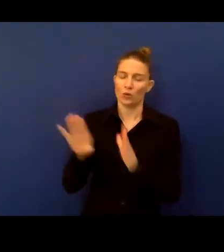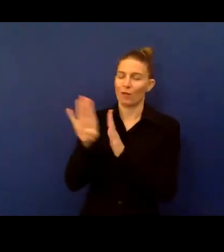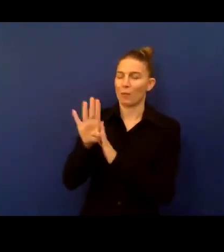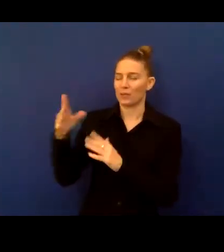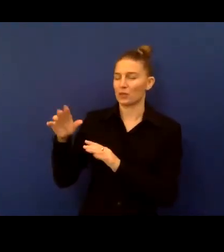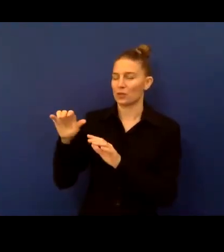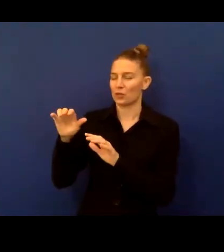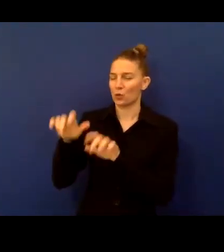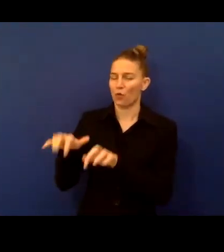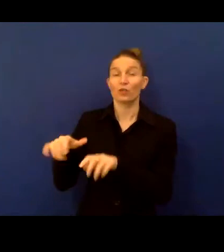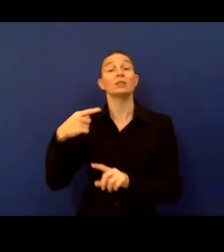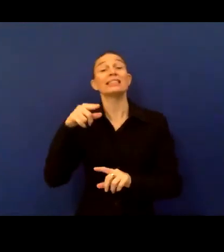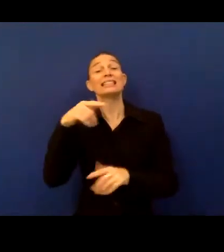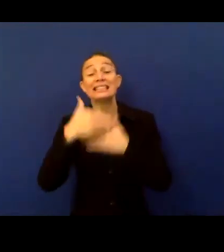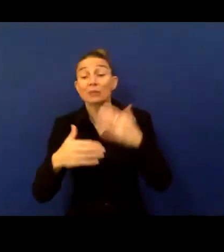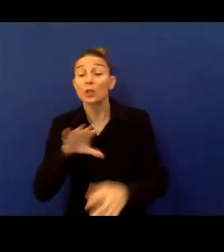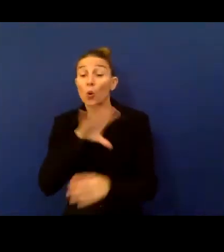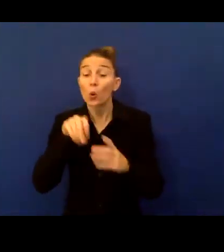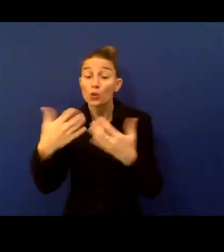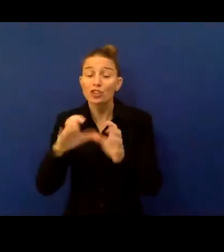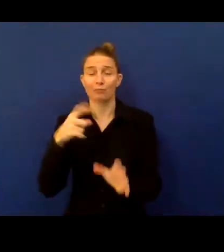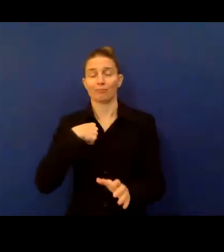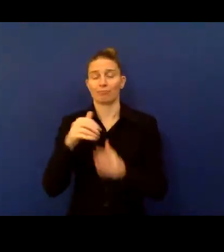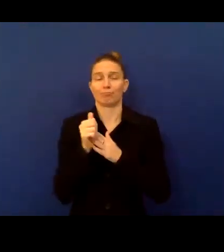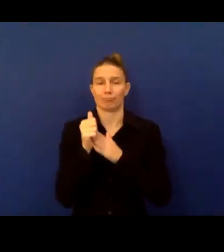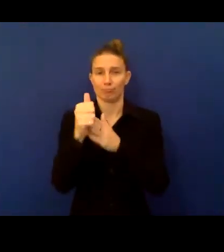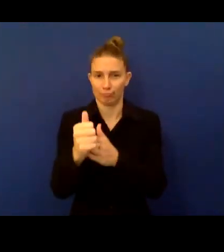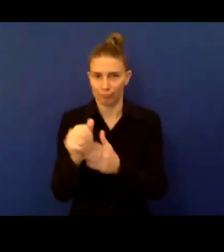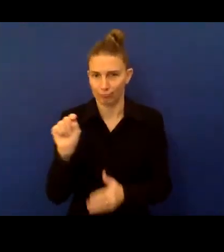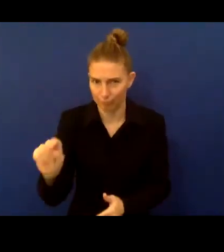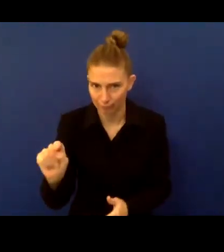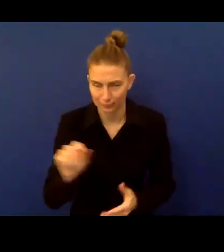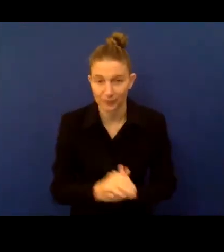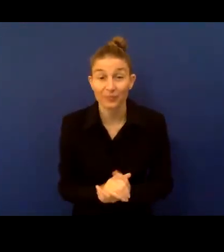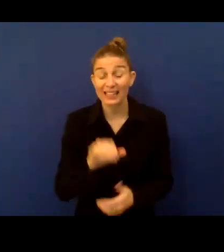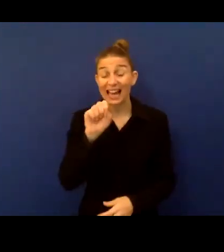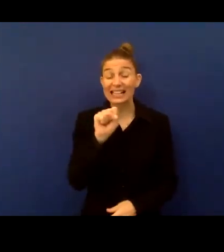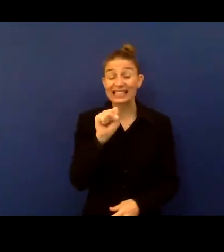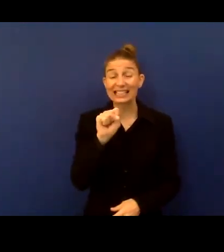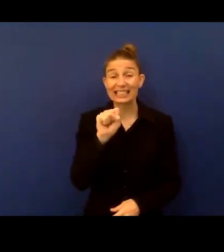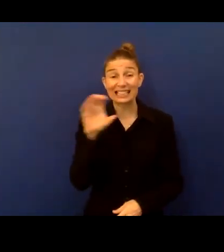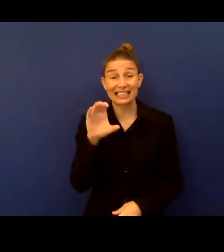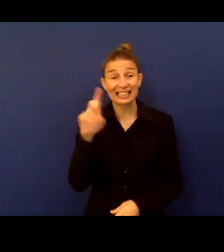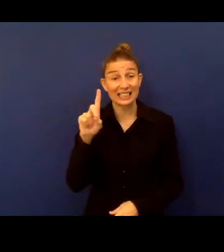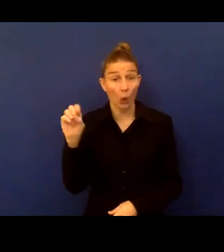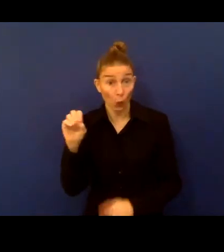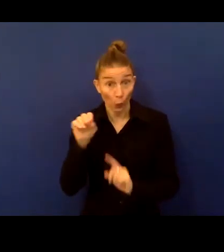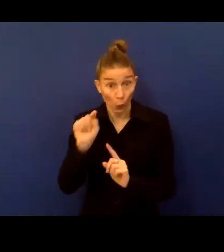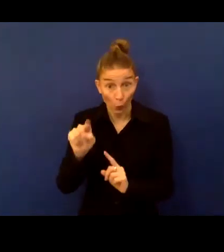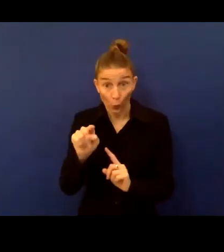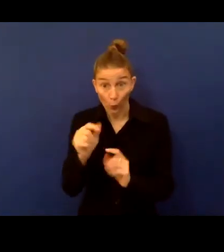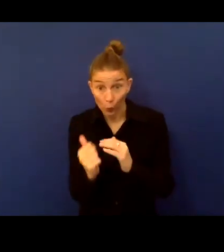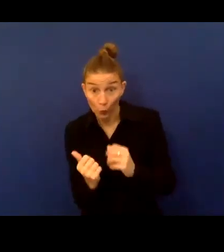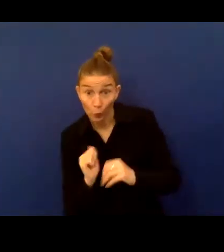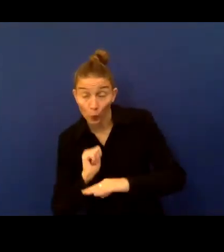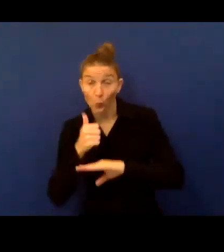of the Disability Inclusion Team there. And the creation of FCDO provides us with a really great opportunity, actually,